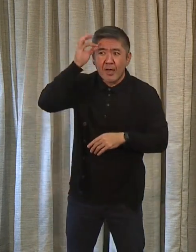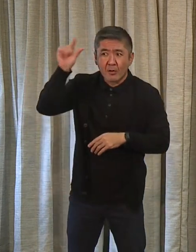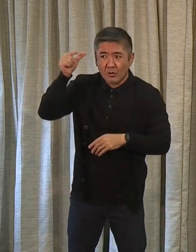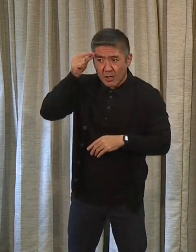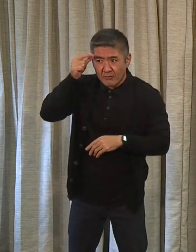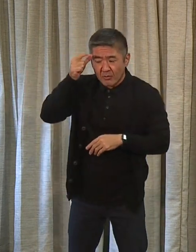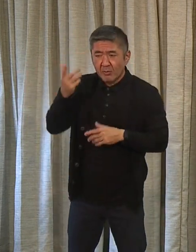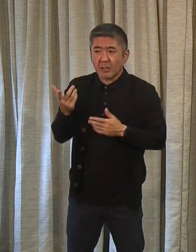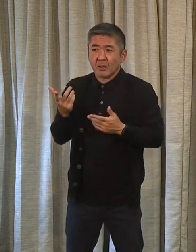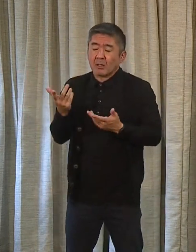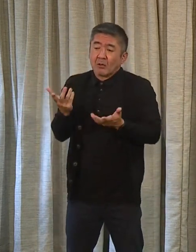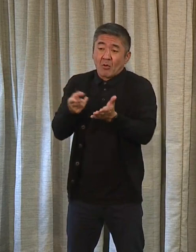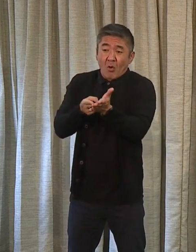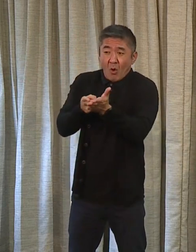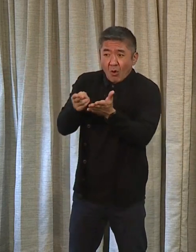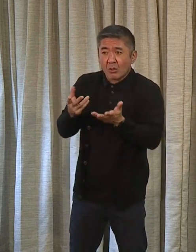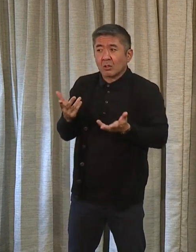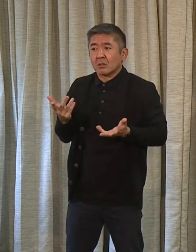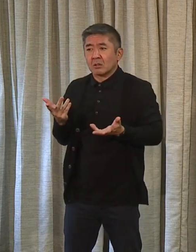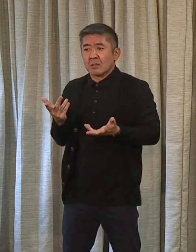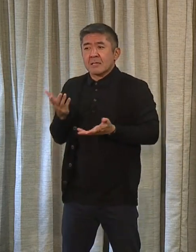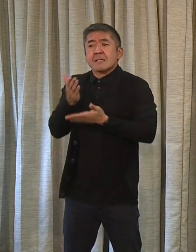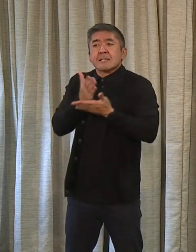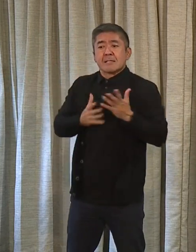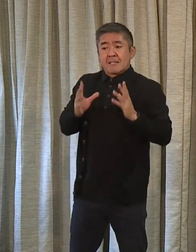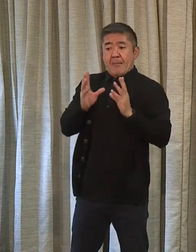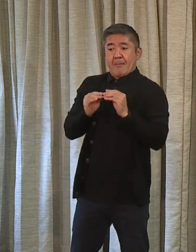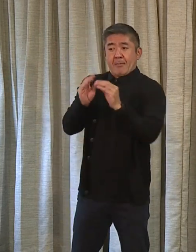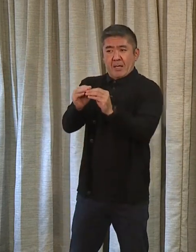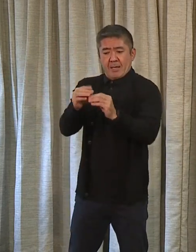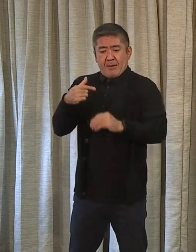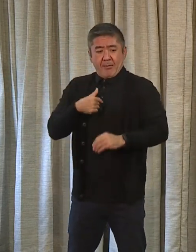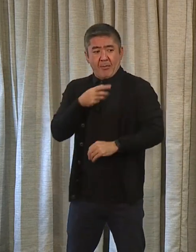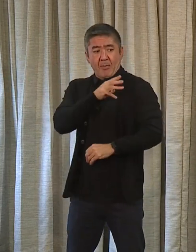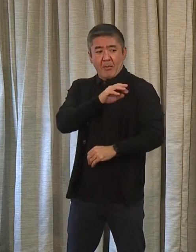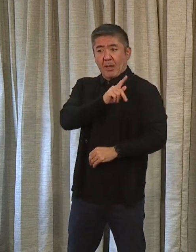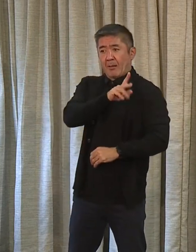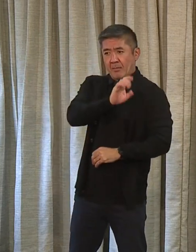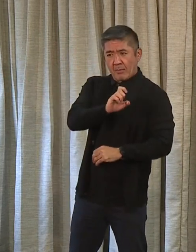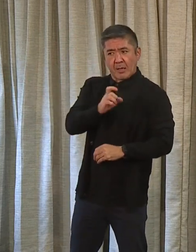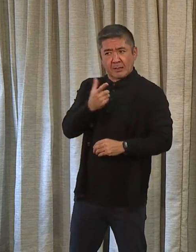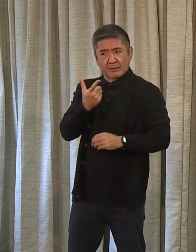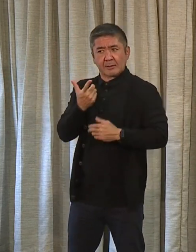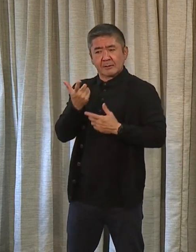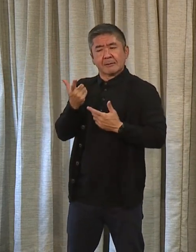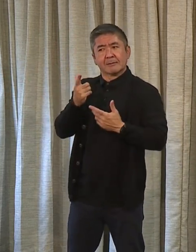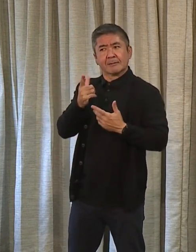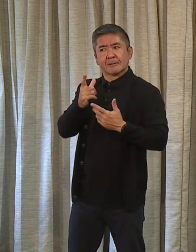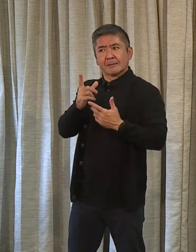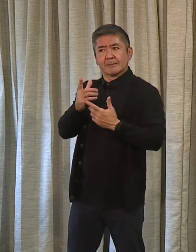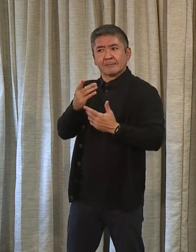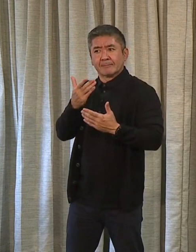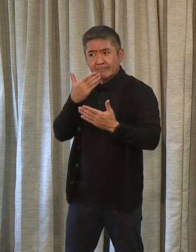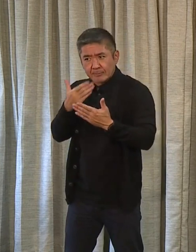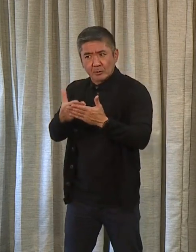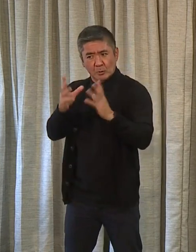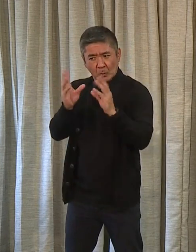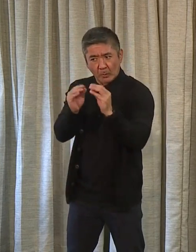quite honestly, some of the meetings that we've already had. Mike and I attended a pretty extensive meeting Sunday morning with